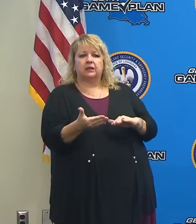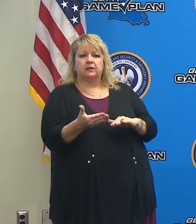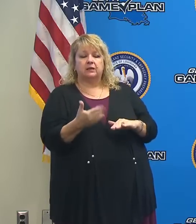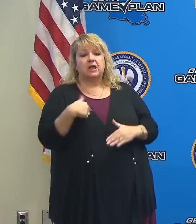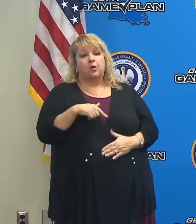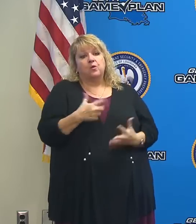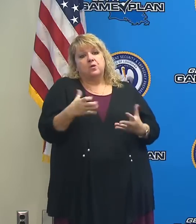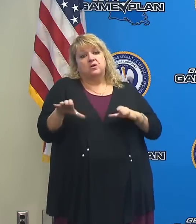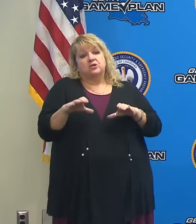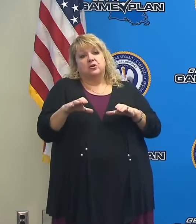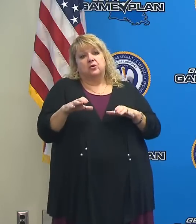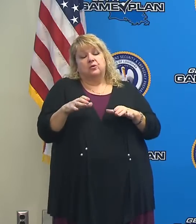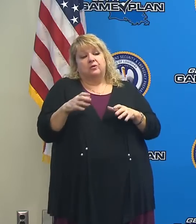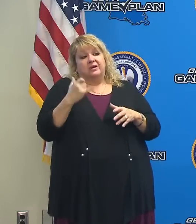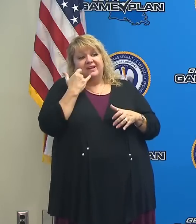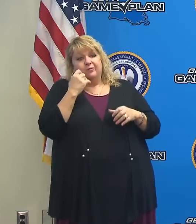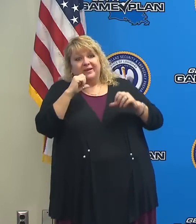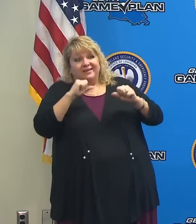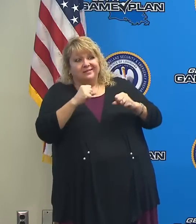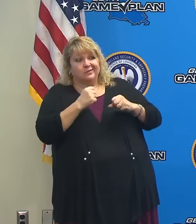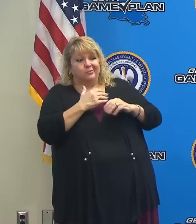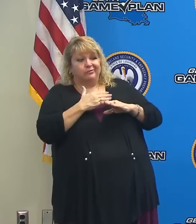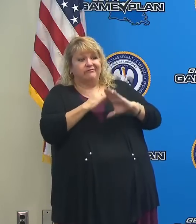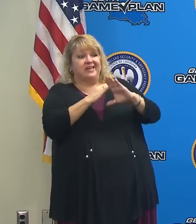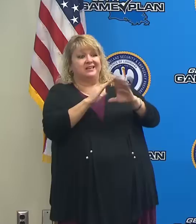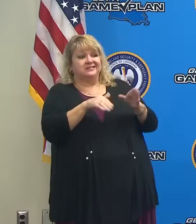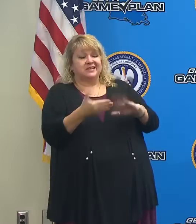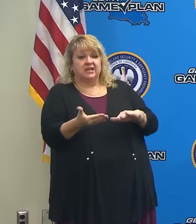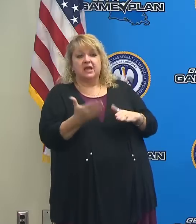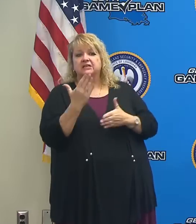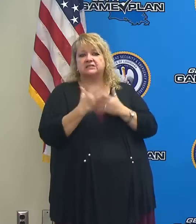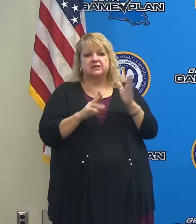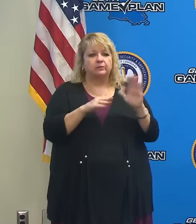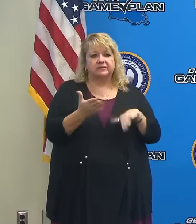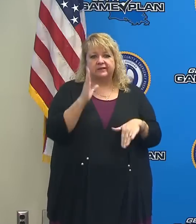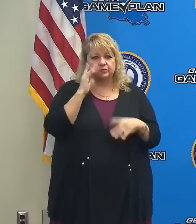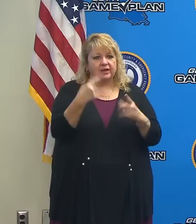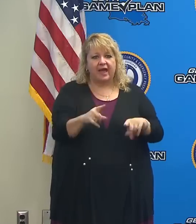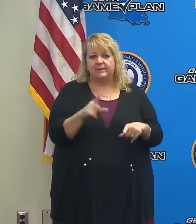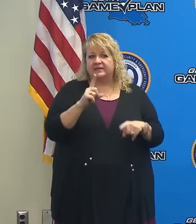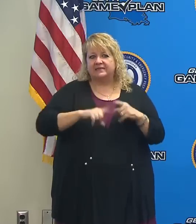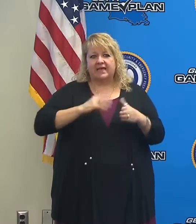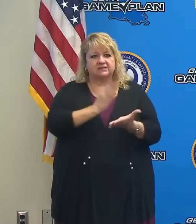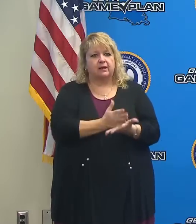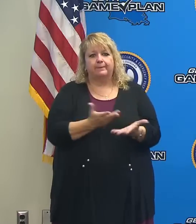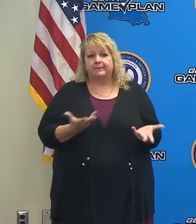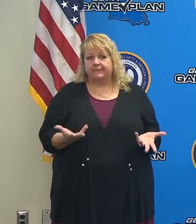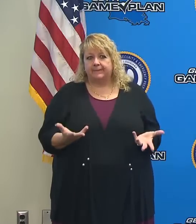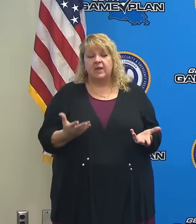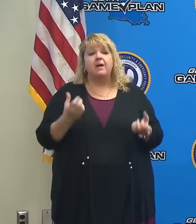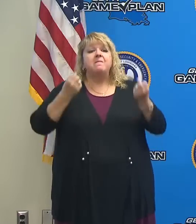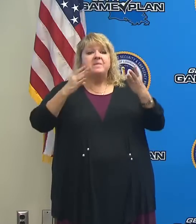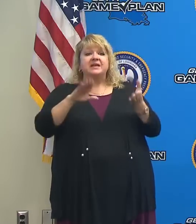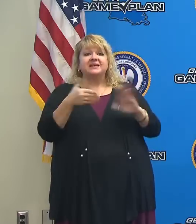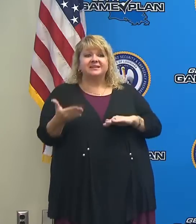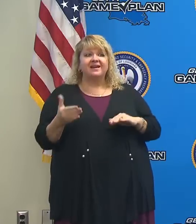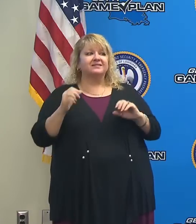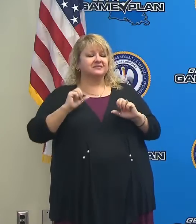to limit preventable deaths during a storm. Some deaths are not going to be preventable, but many deaths are.